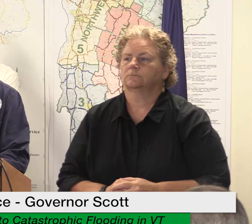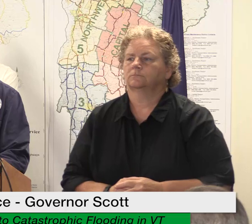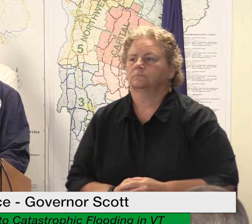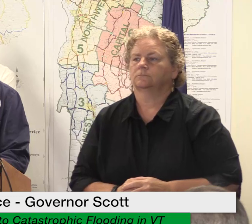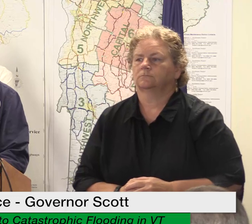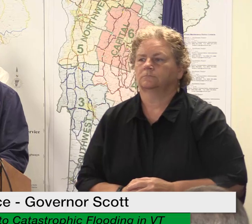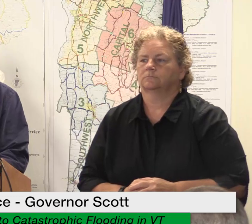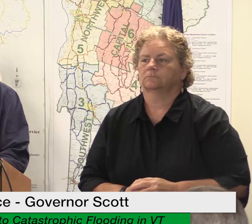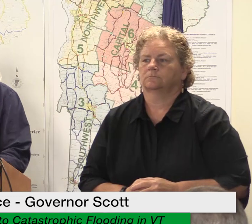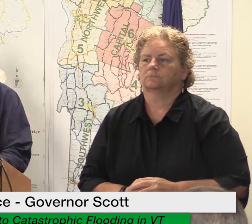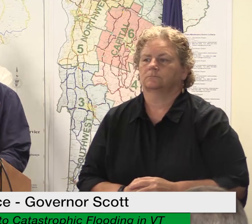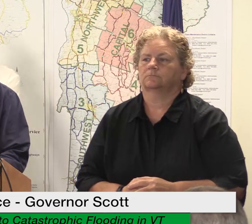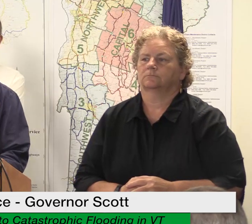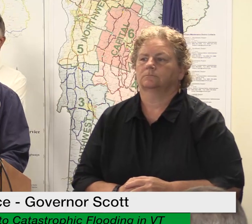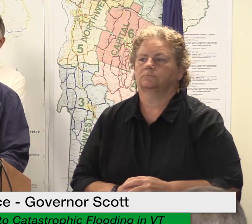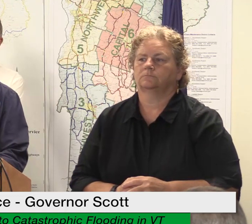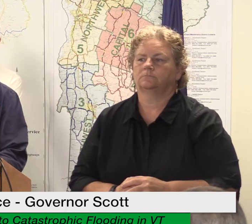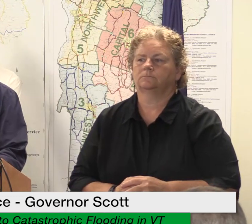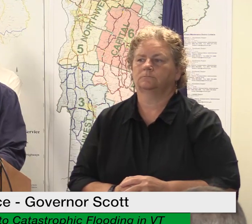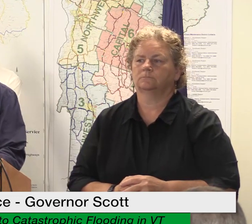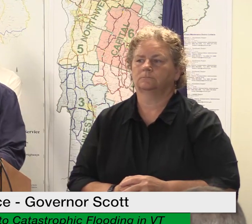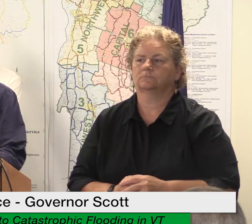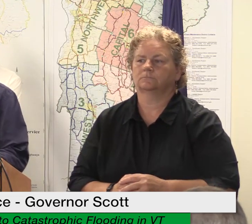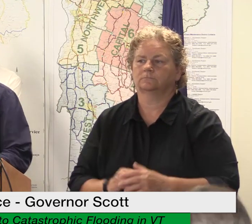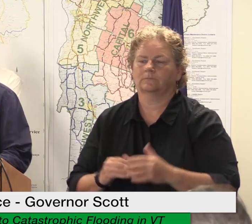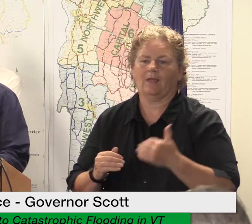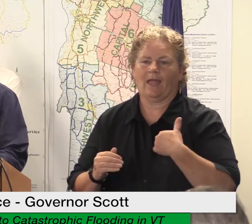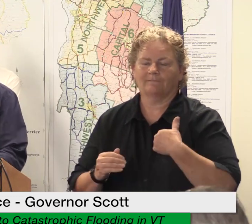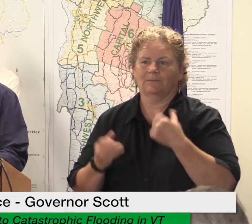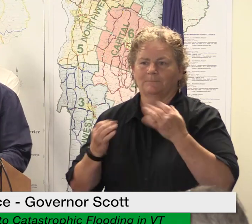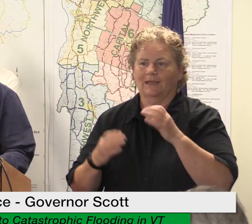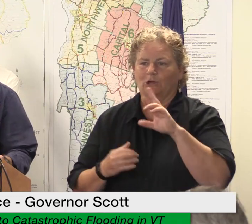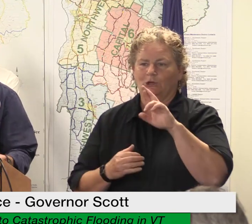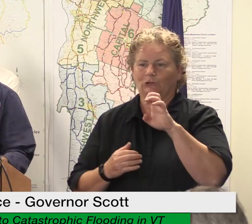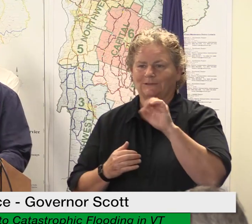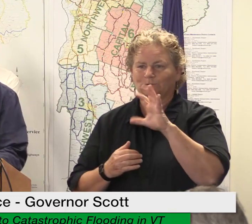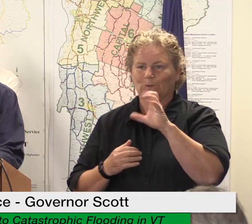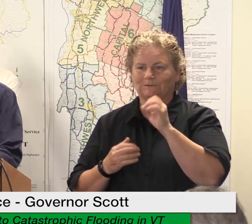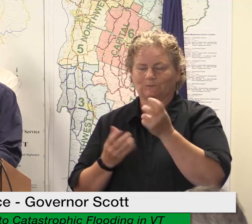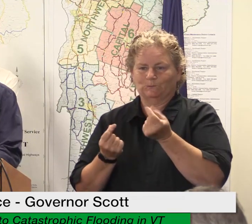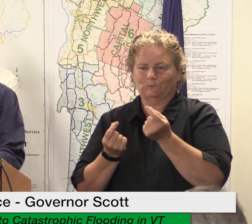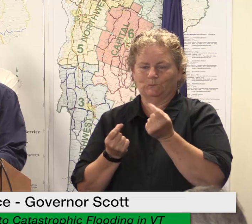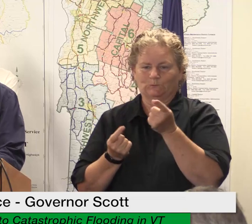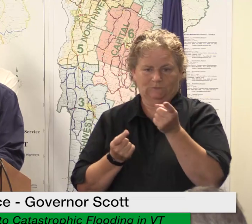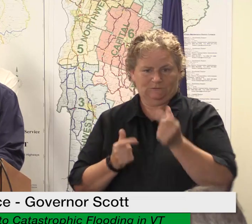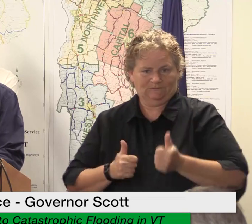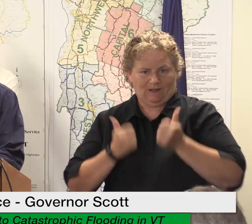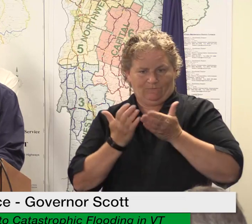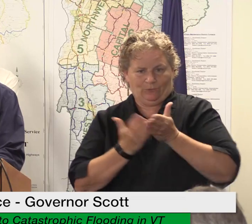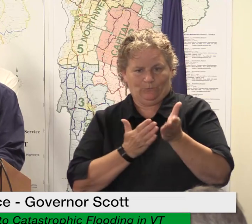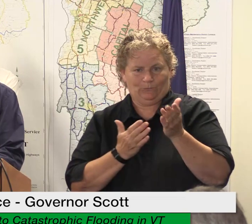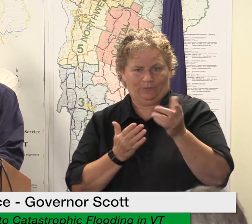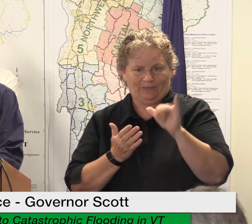questions about their applications or sign up for fema assistance